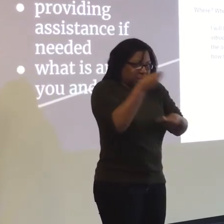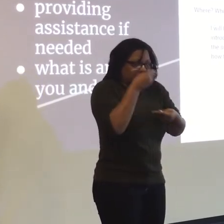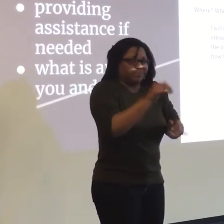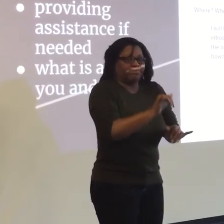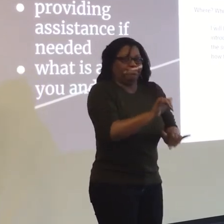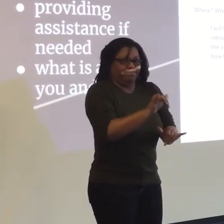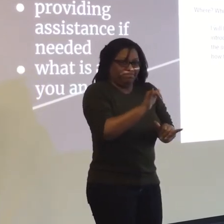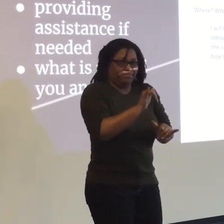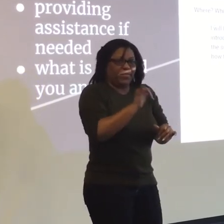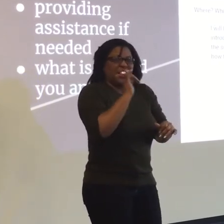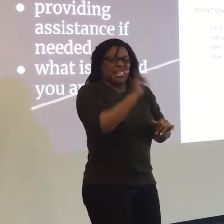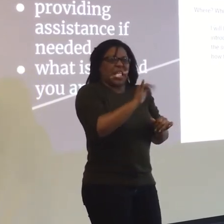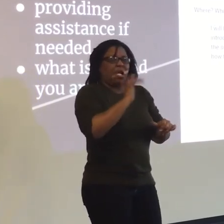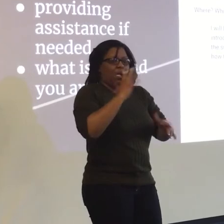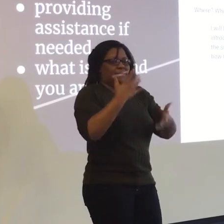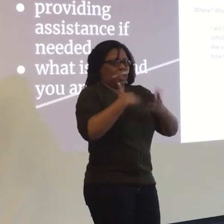was pretty awkward for me.